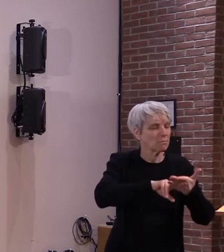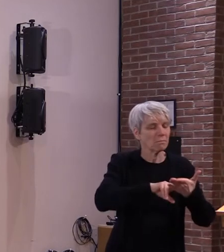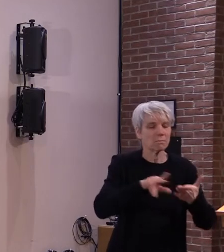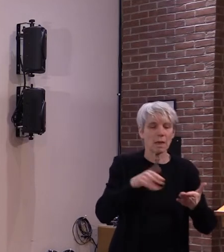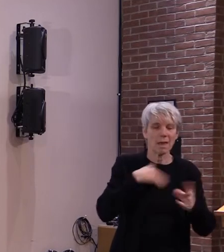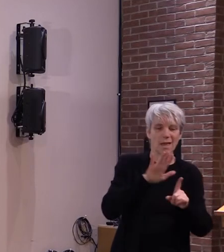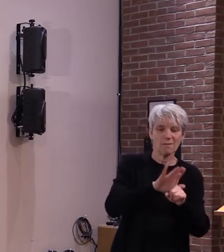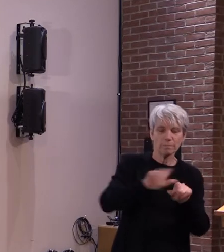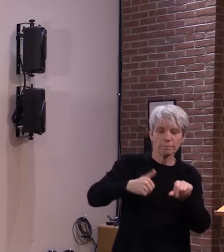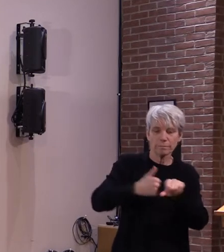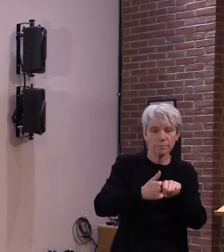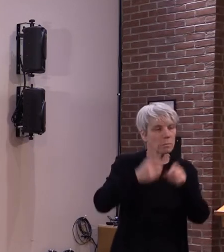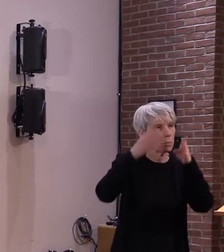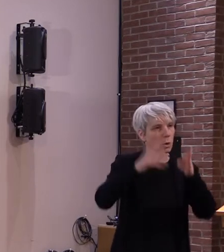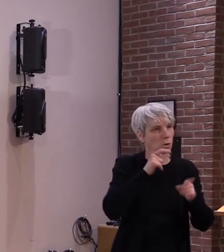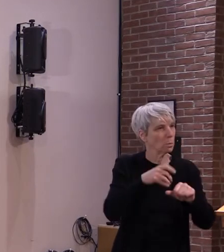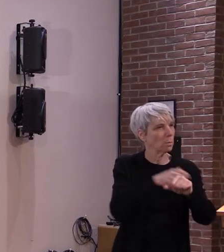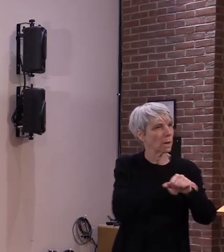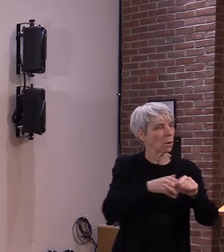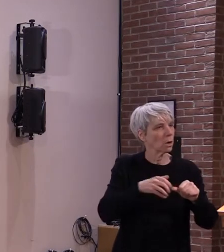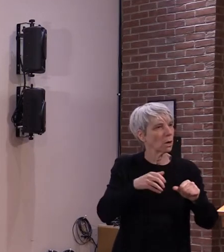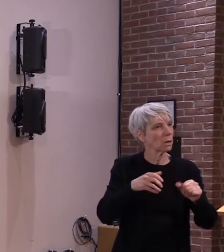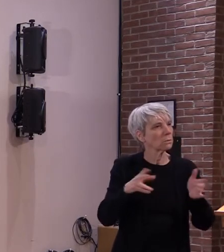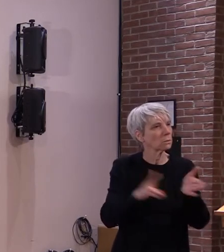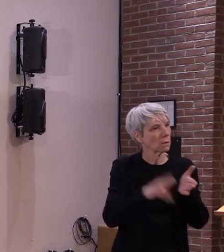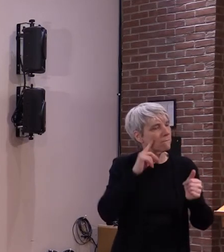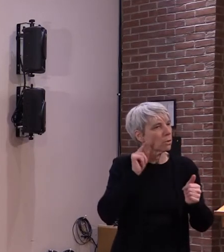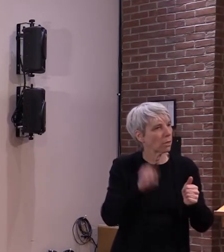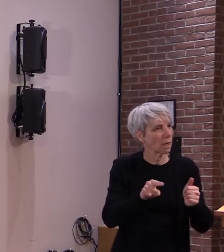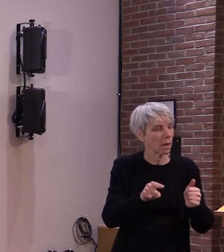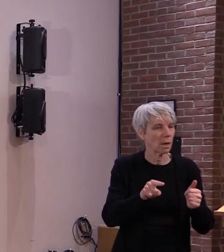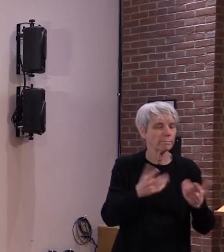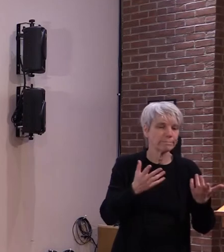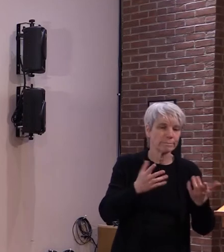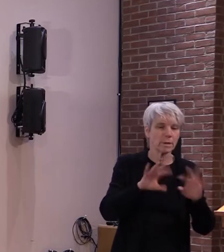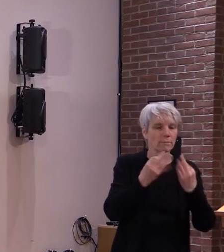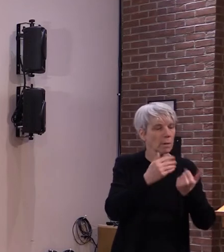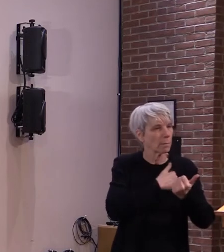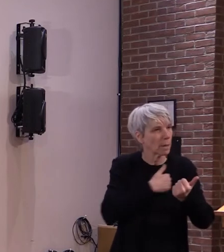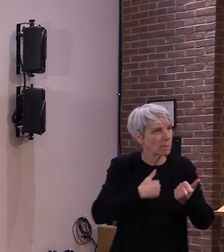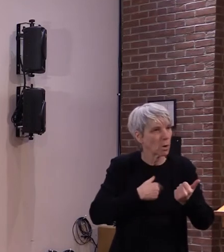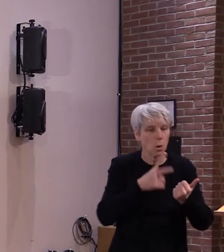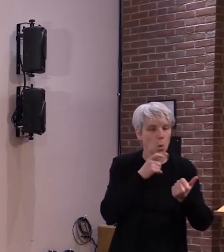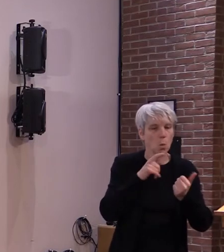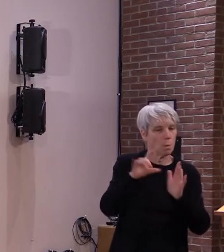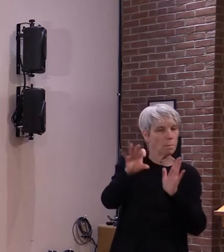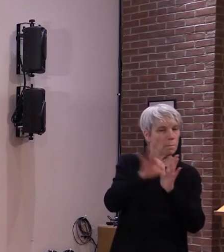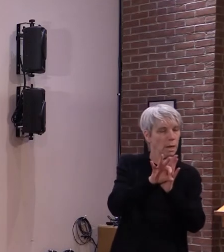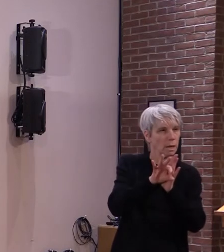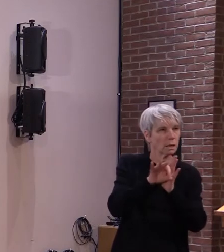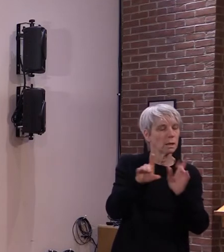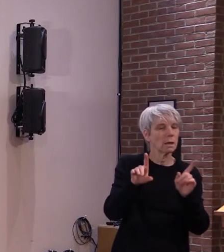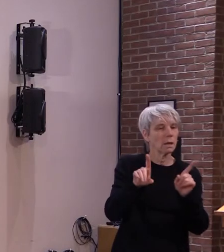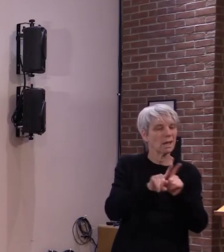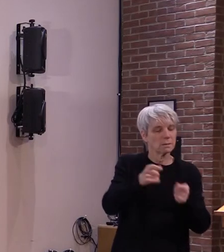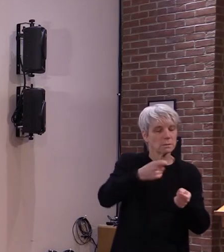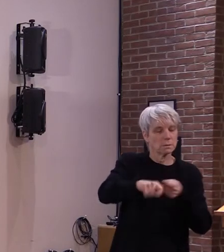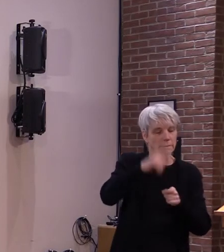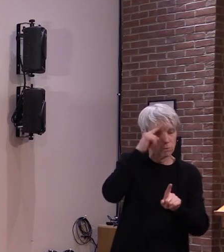power of attorney or someone in a position that could actually make those decisions as a surrogate